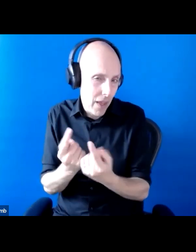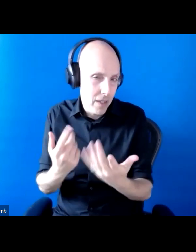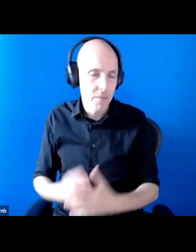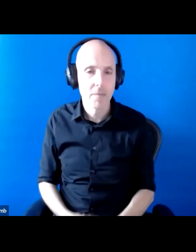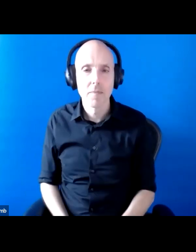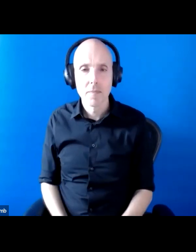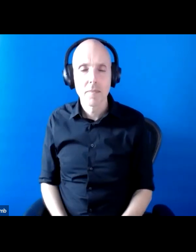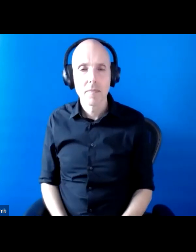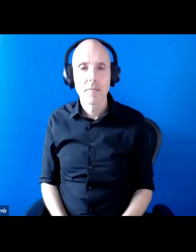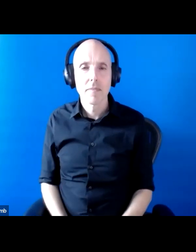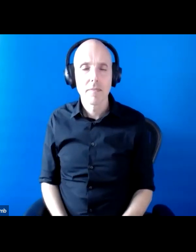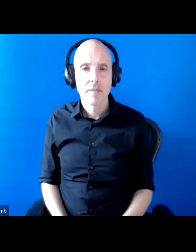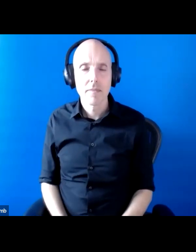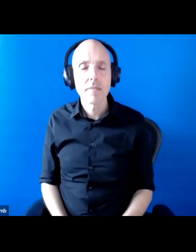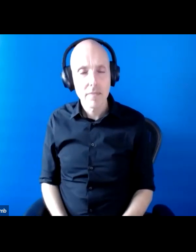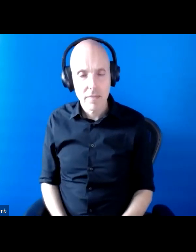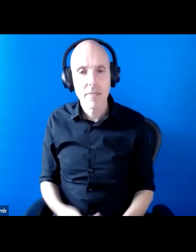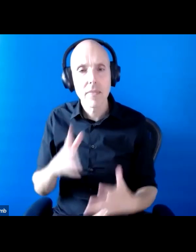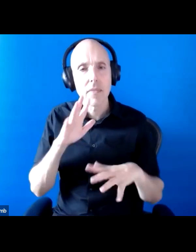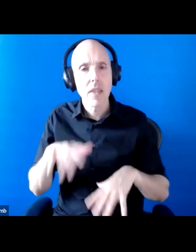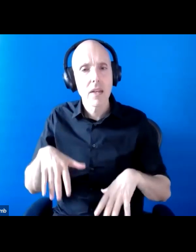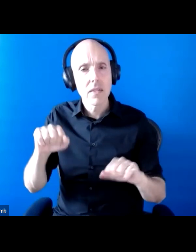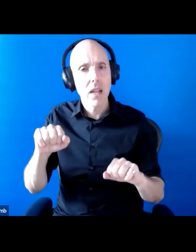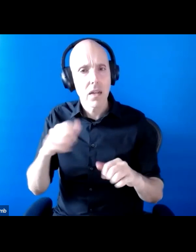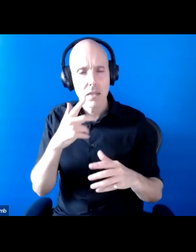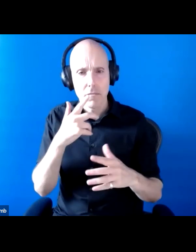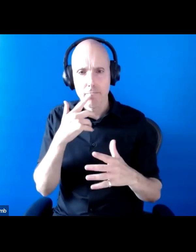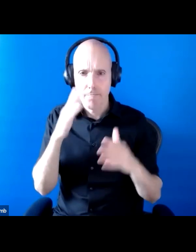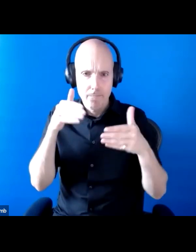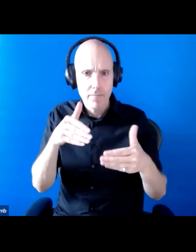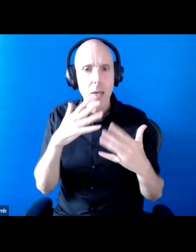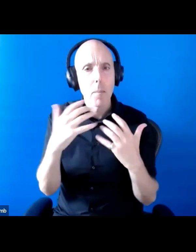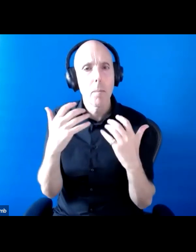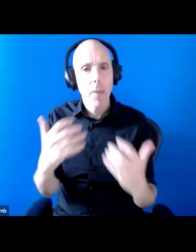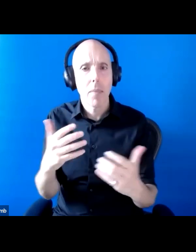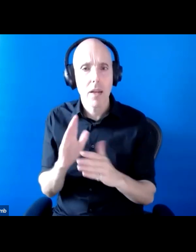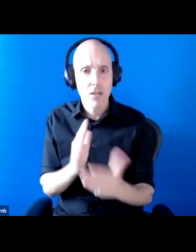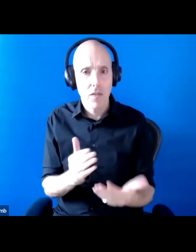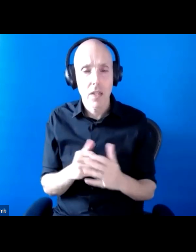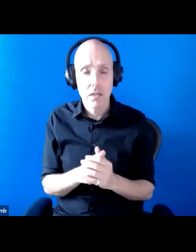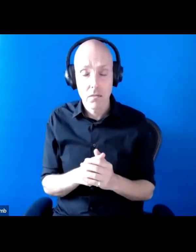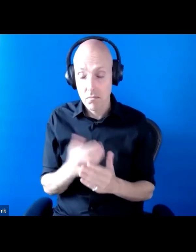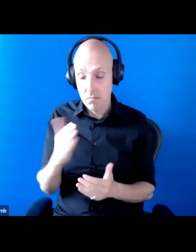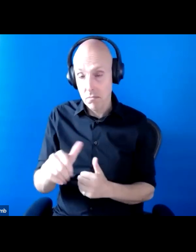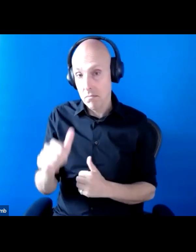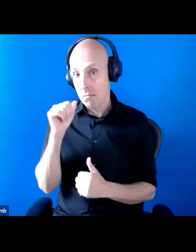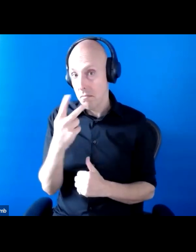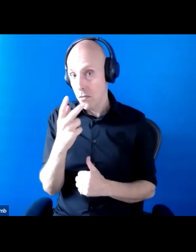talking a bit about public services. So since at least 2010, we've seen an erosion